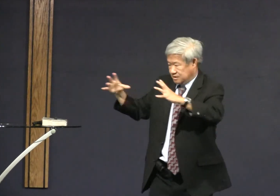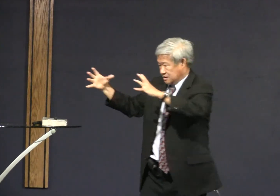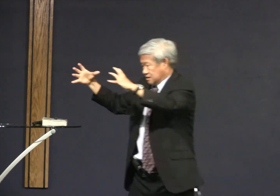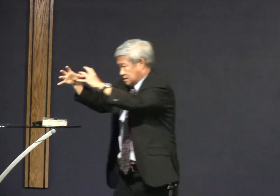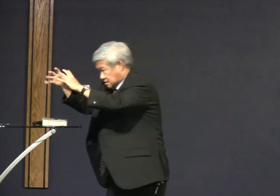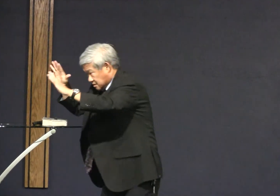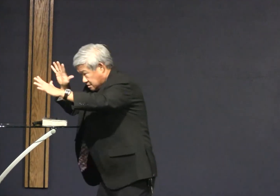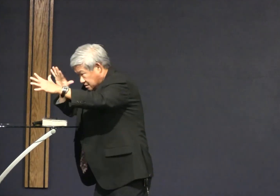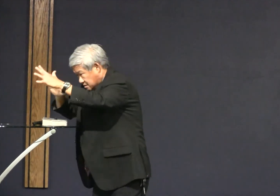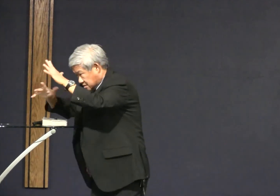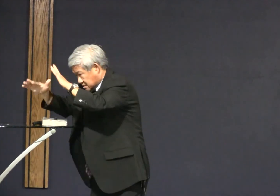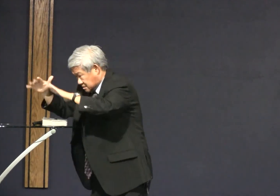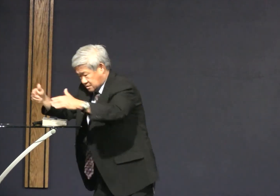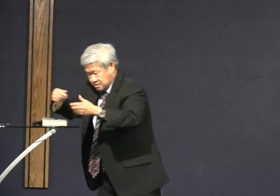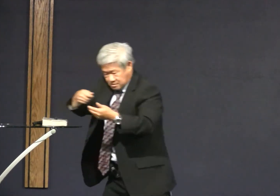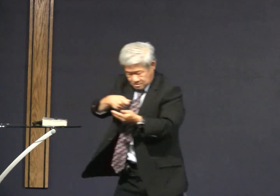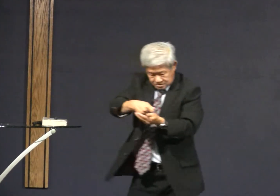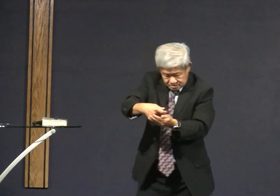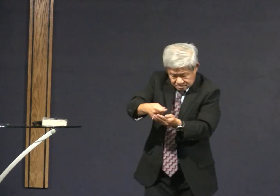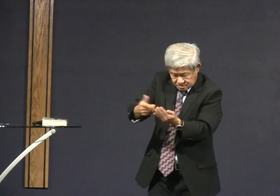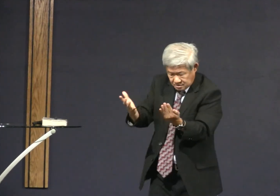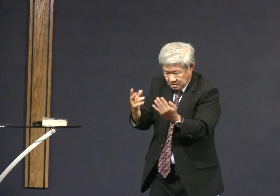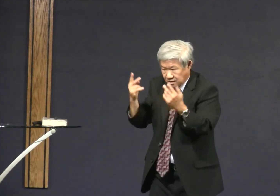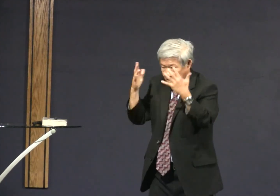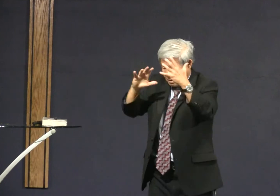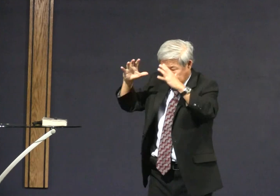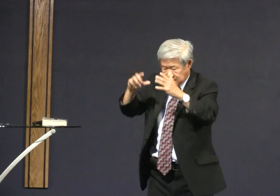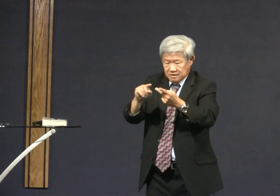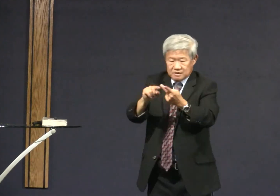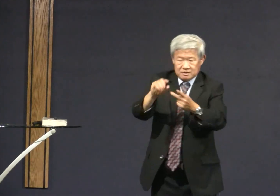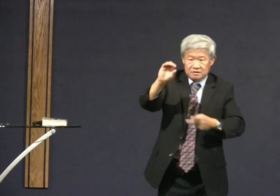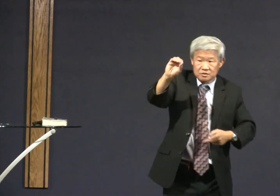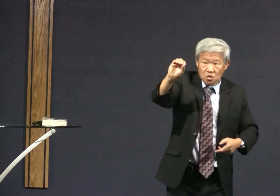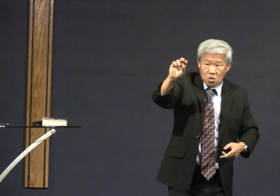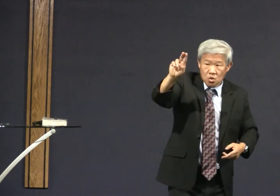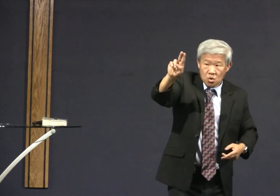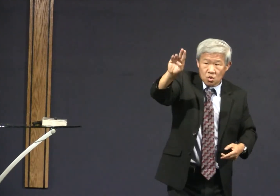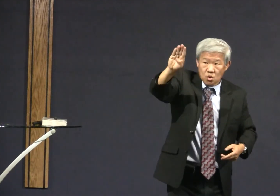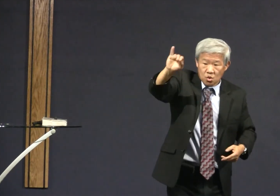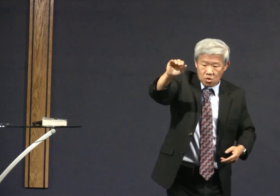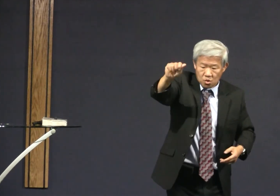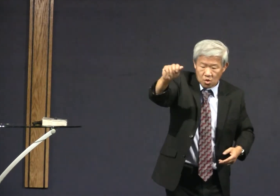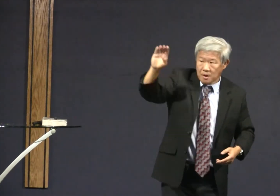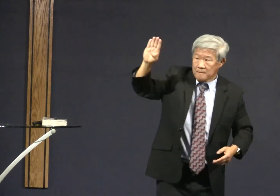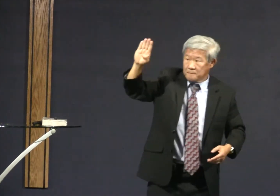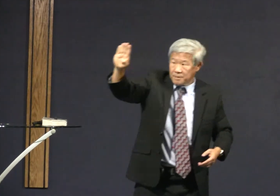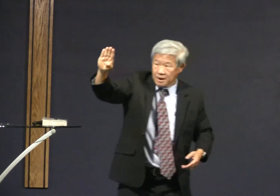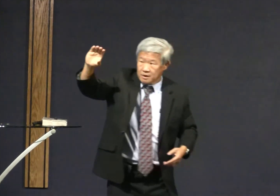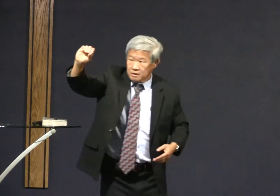and there are many people who practice witchcraft who have crystal balls and